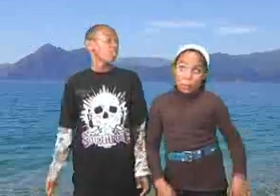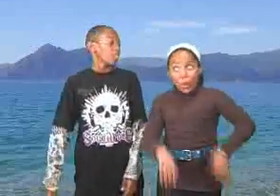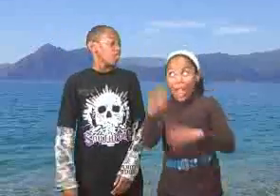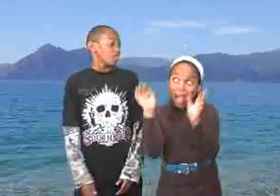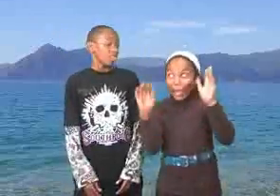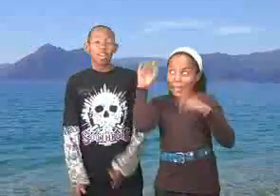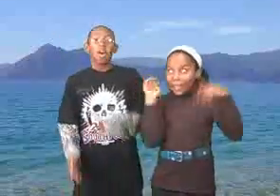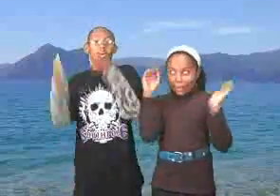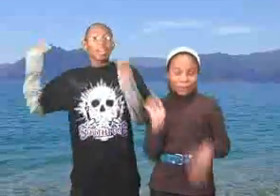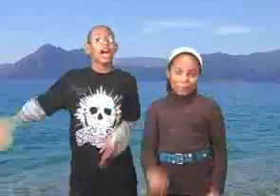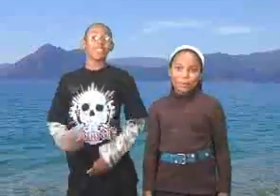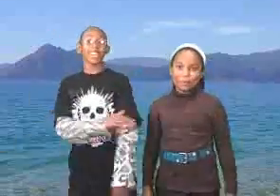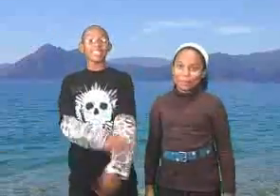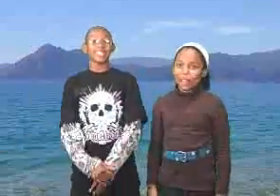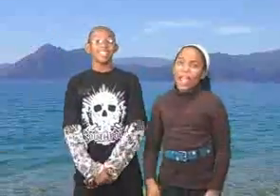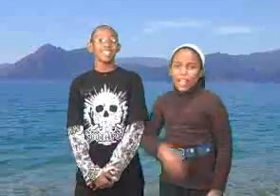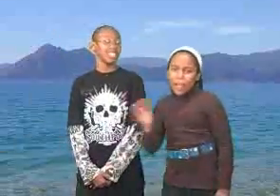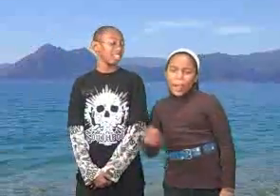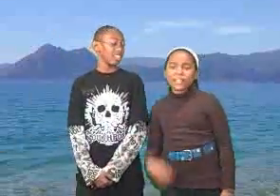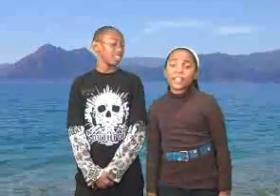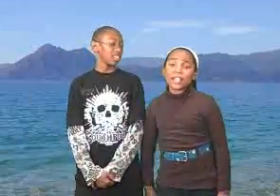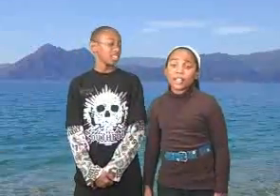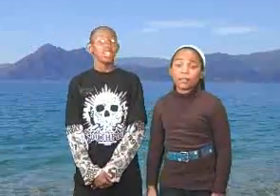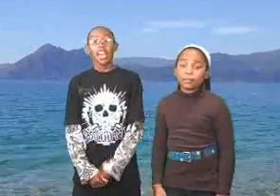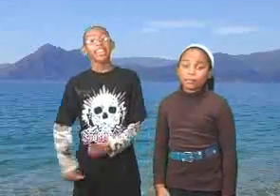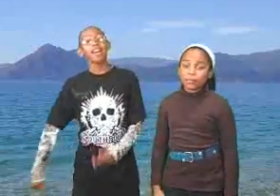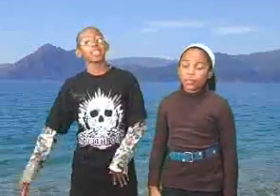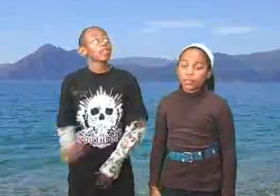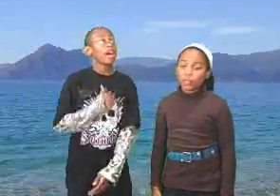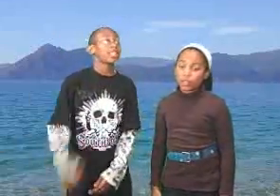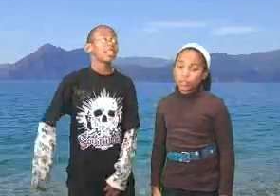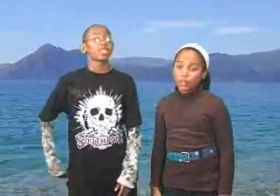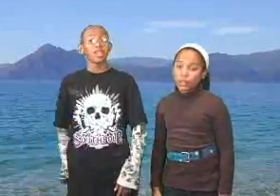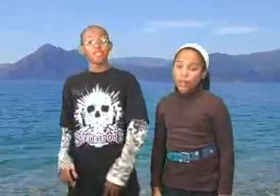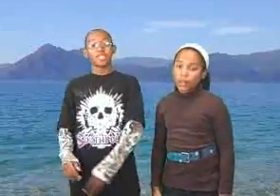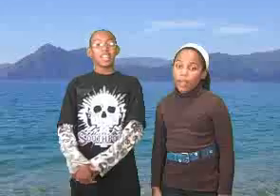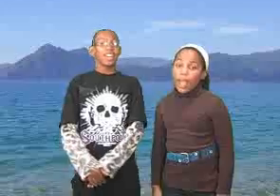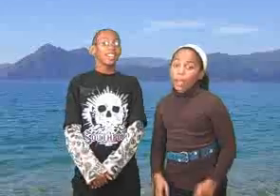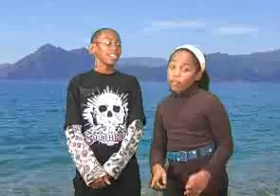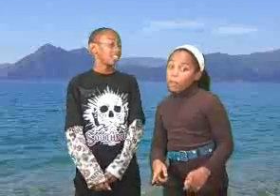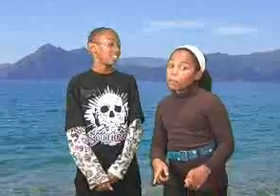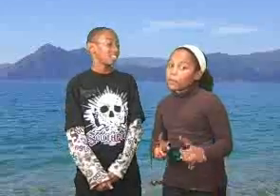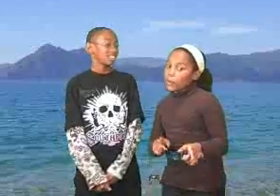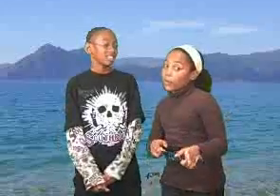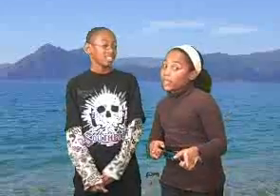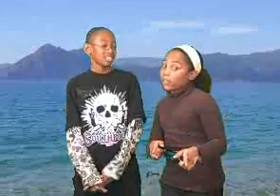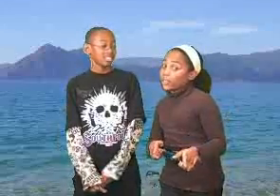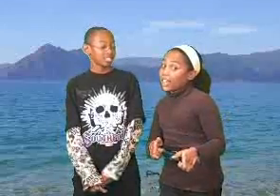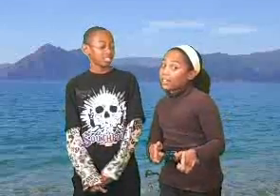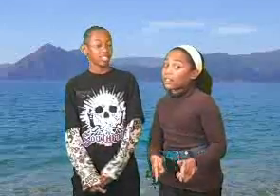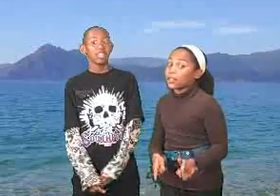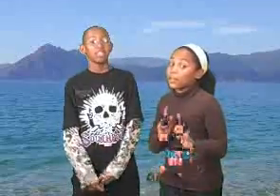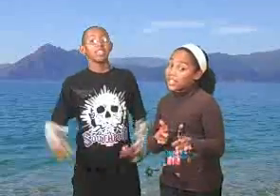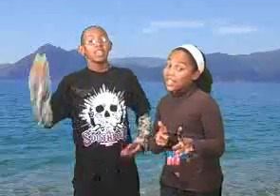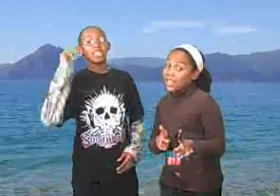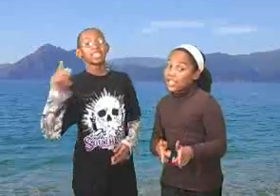What? Well, I'm Liz. And I'm Anastasia. And that was my top story for today. And remember, we want to give a shout out to Matisse,